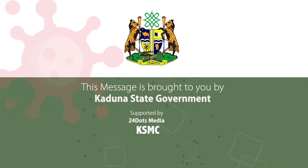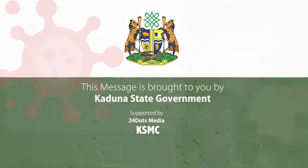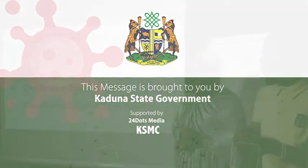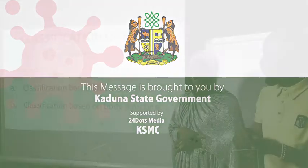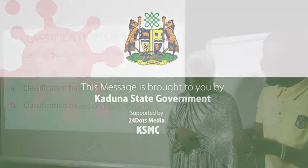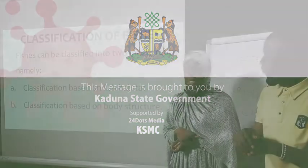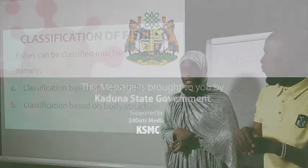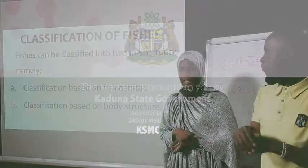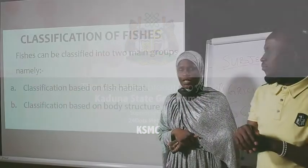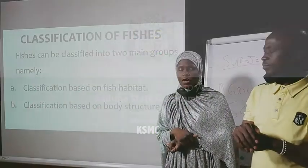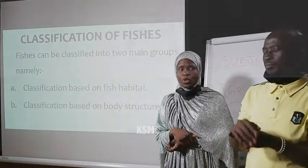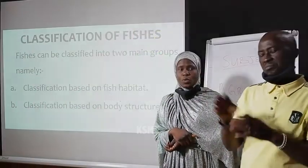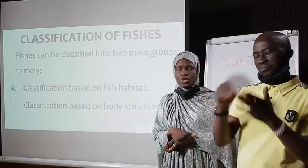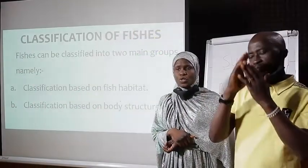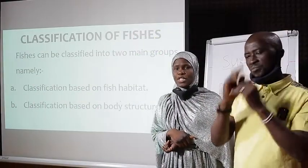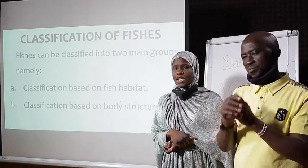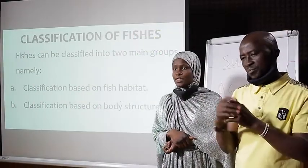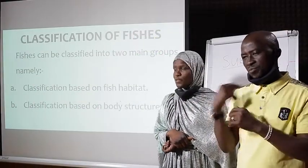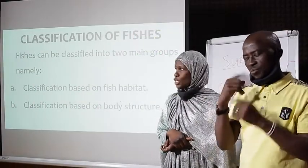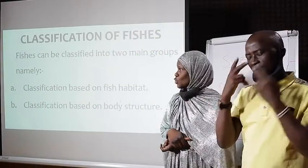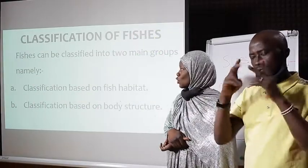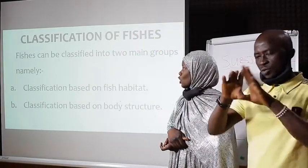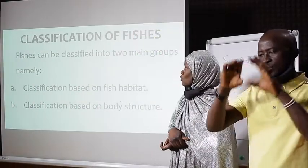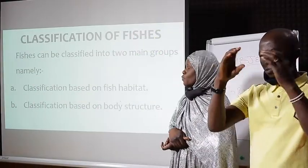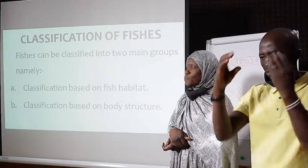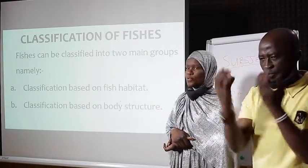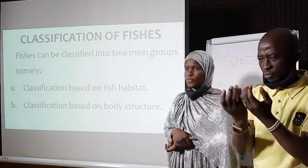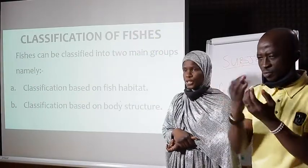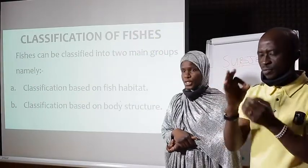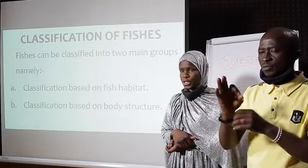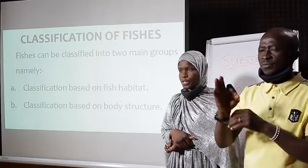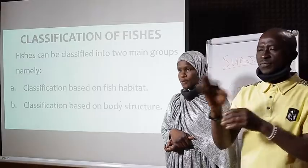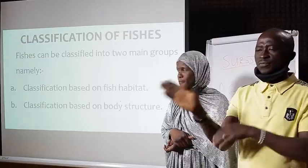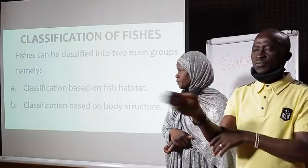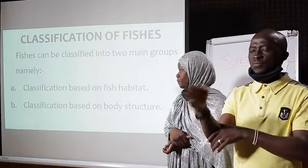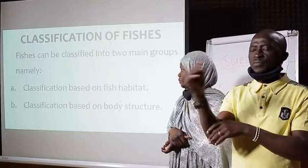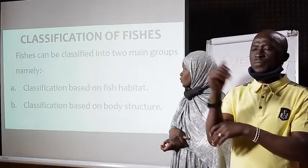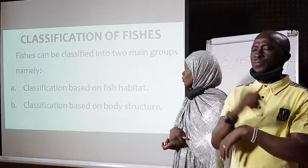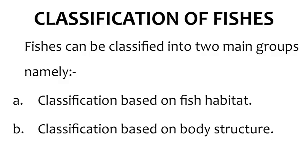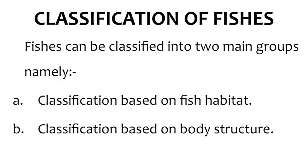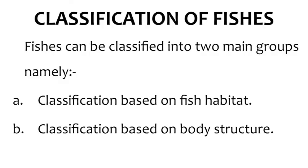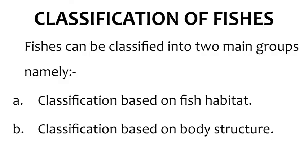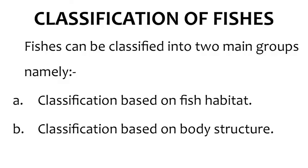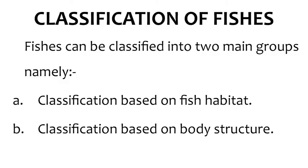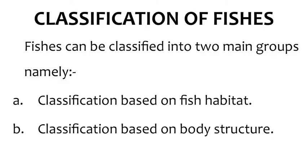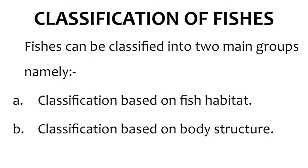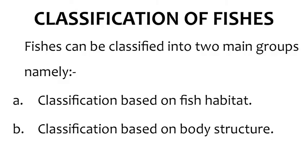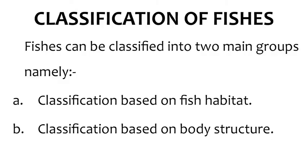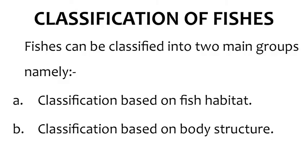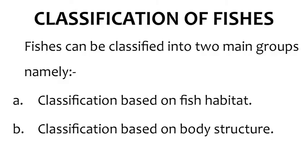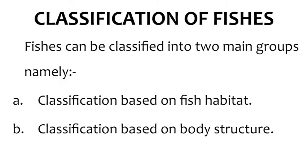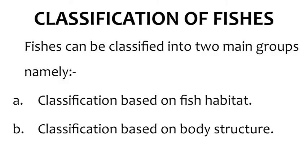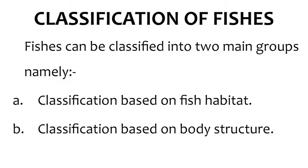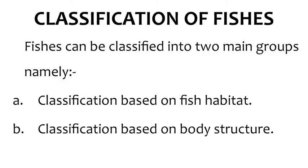Now, learners, we are going to see classification of fishes. Fishes can be